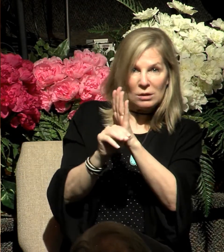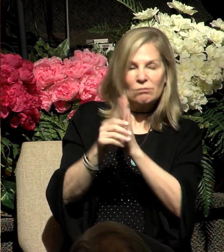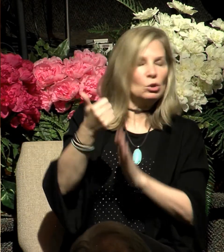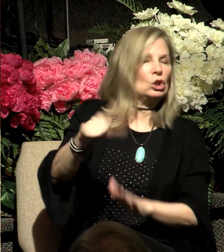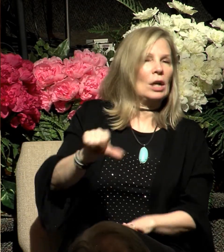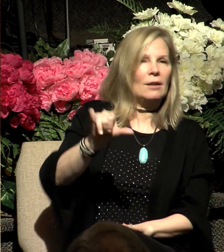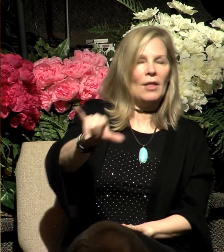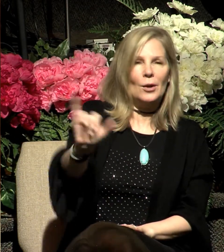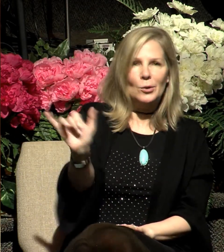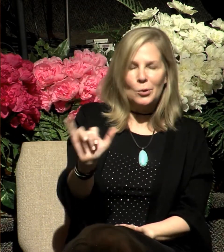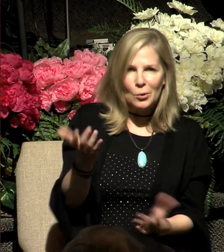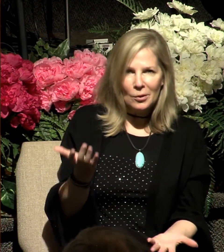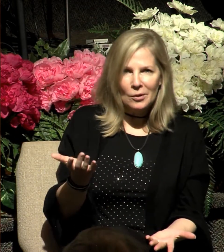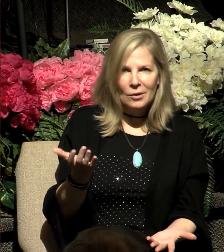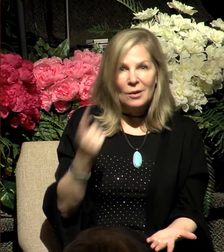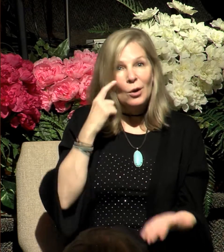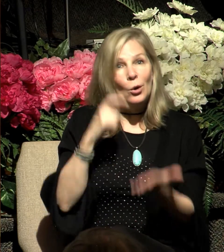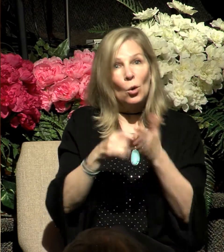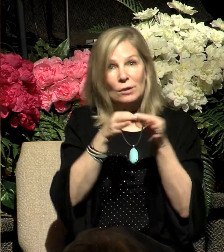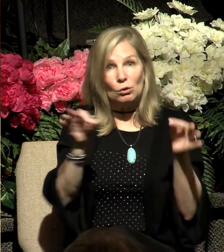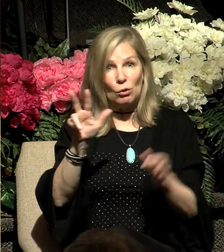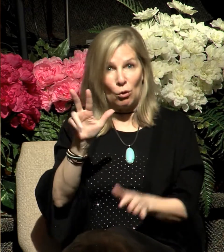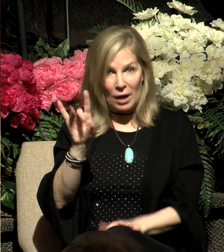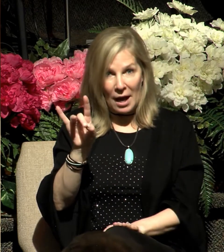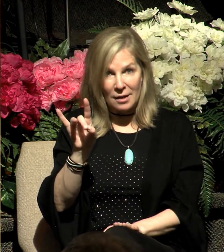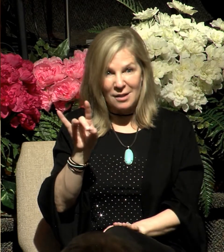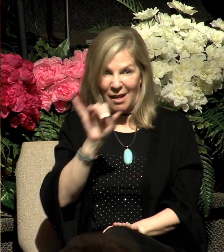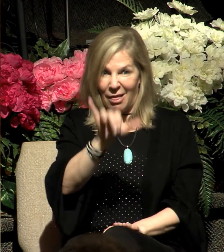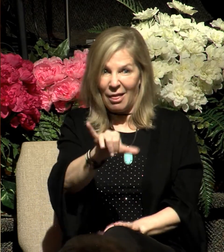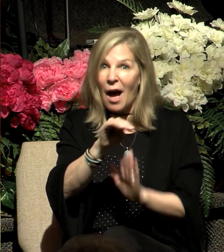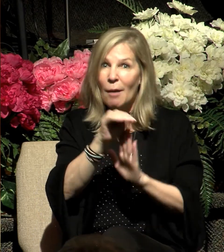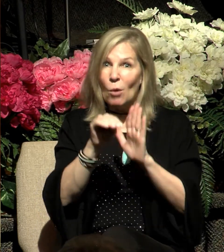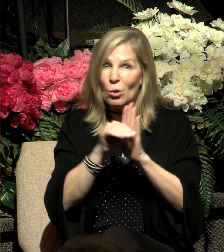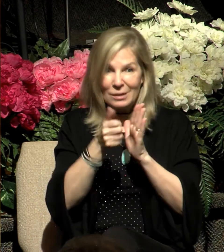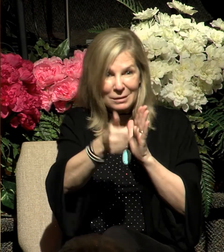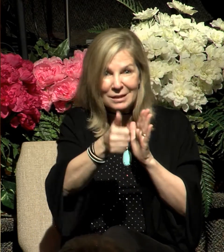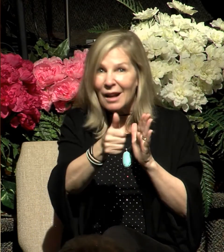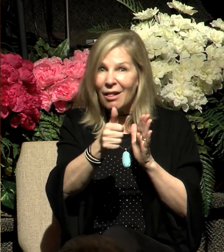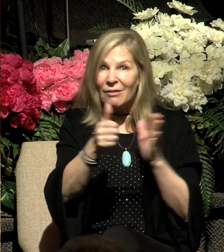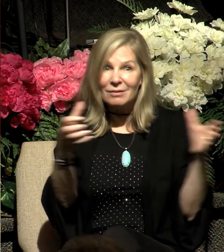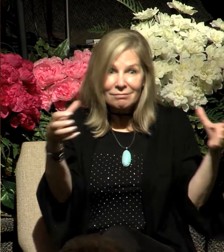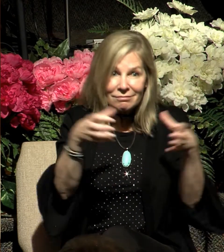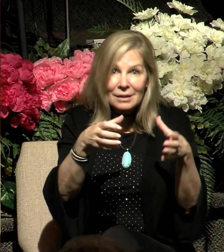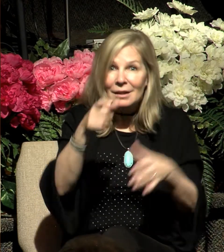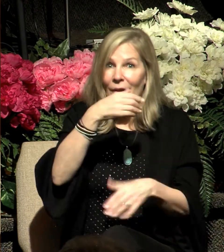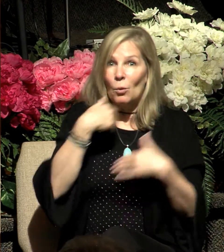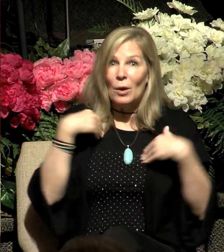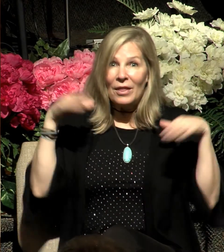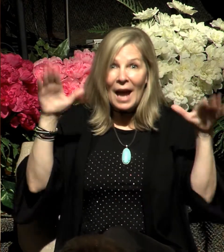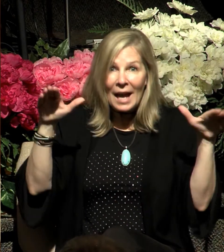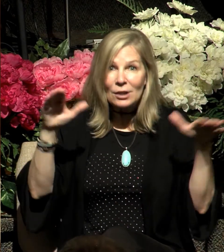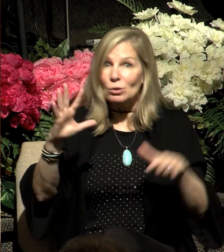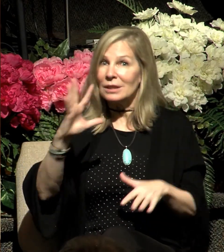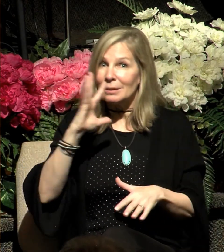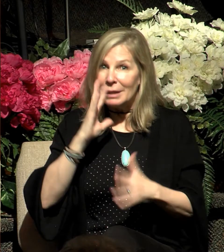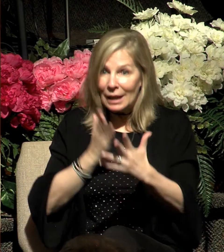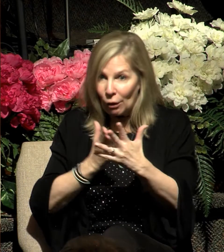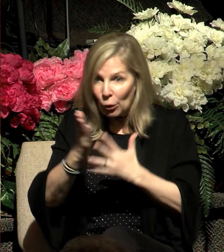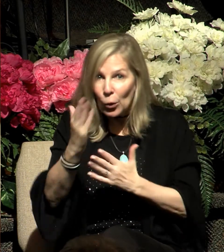38. This is the one who was in the congregation in the wilderness together with the angel who was speaking to him on Mount Sinai, and who was